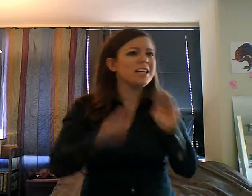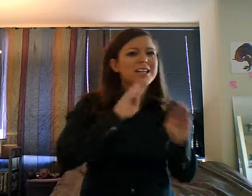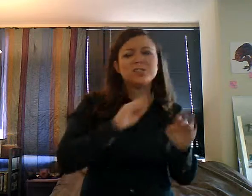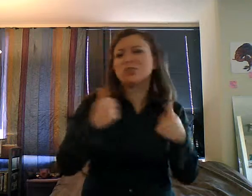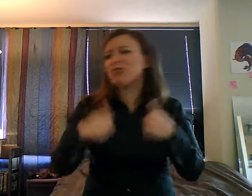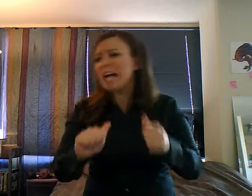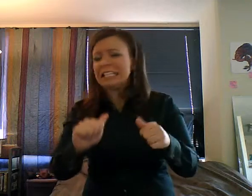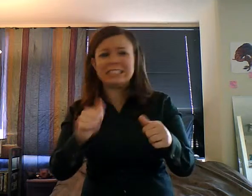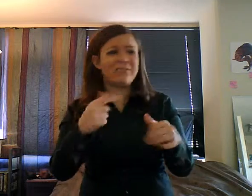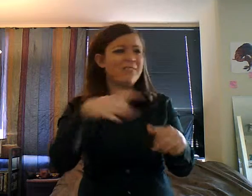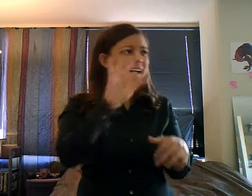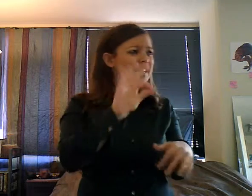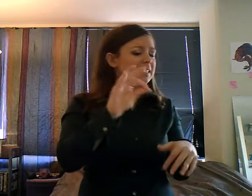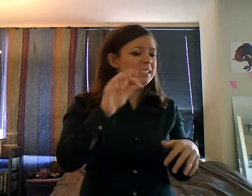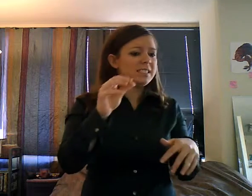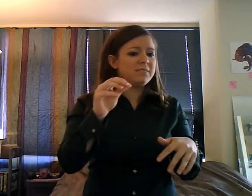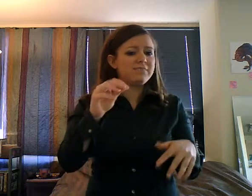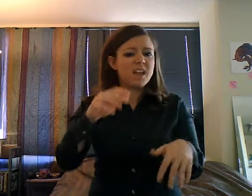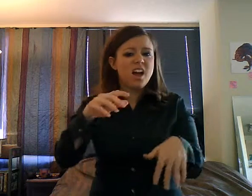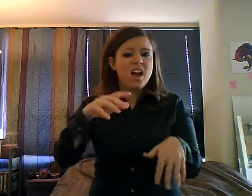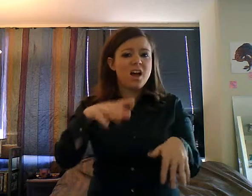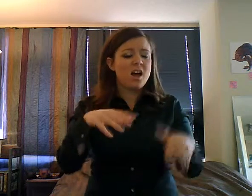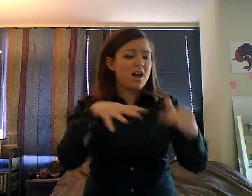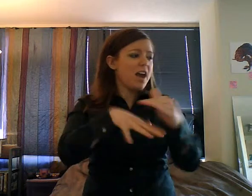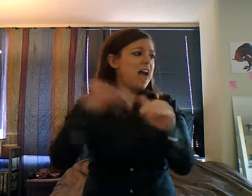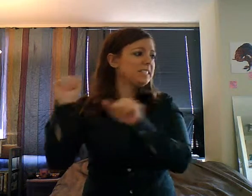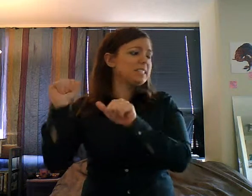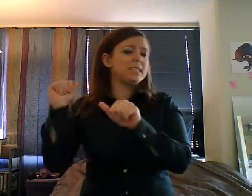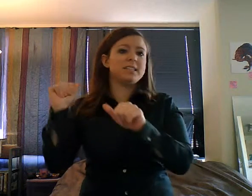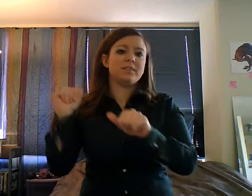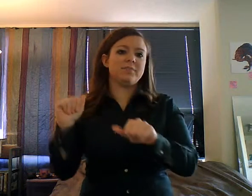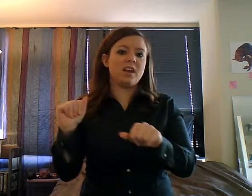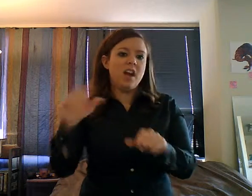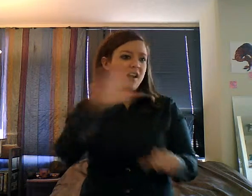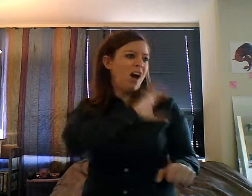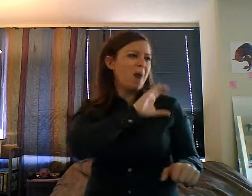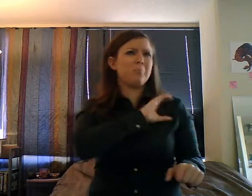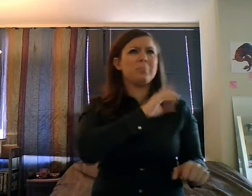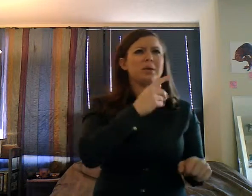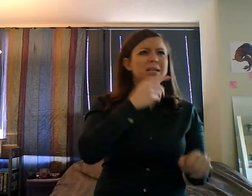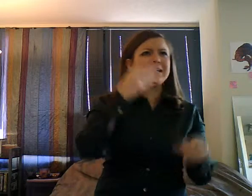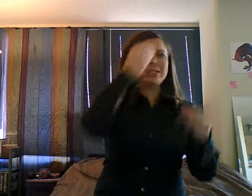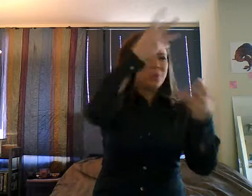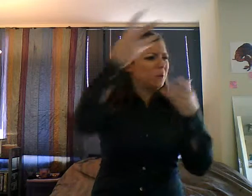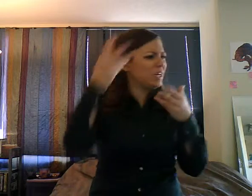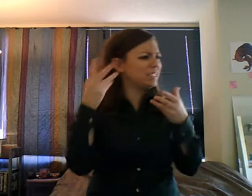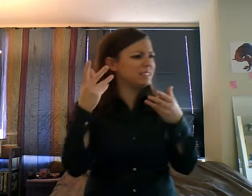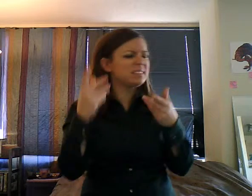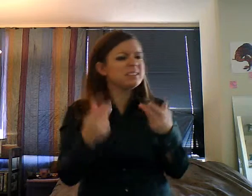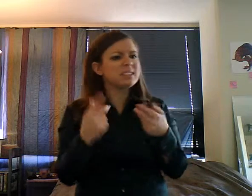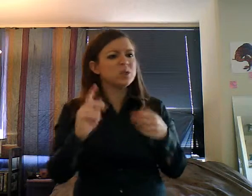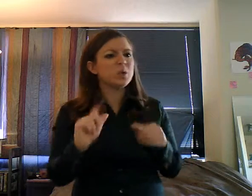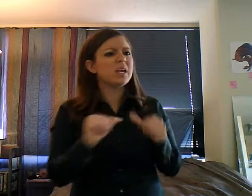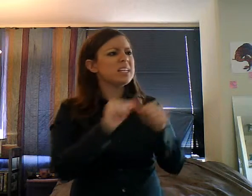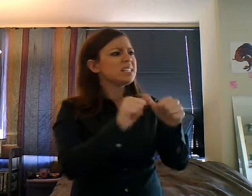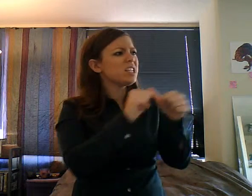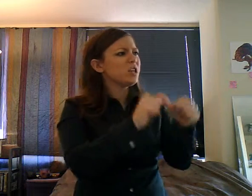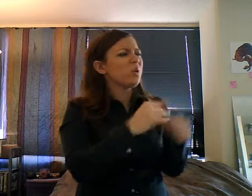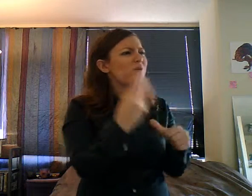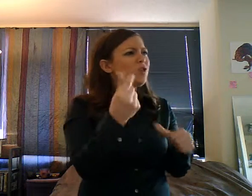was, um, down a few blocks, and we see this highway, and all the highways from Virginia to Washington, D.C.